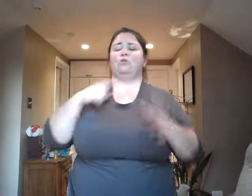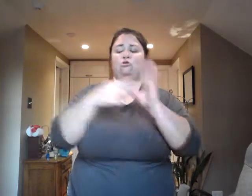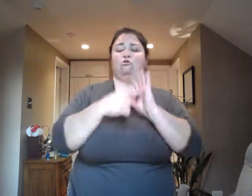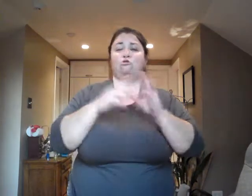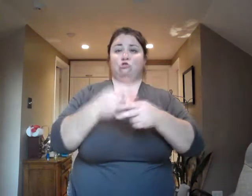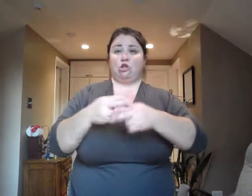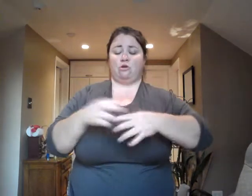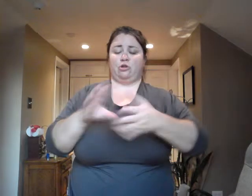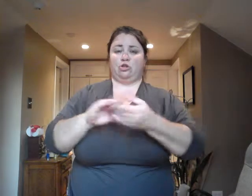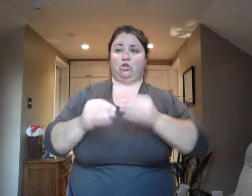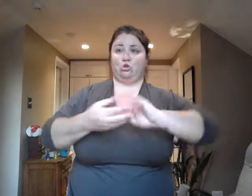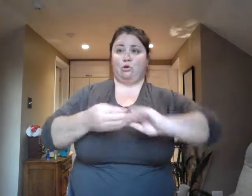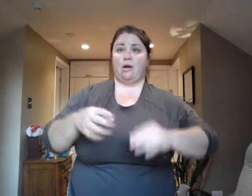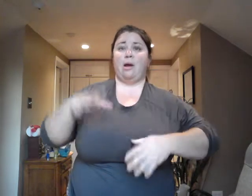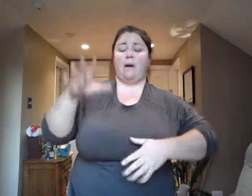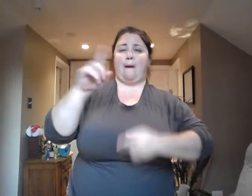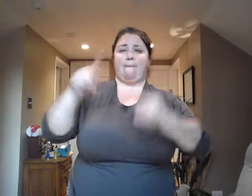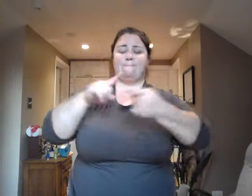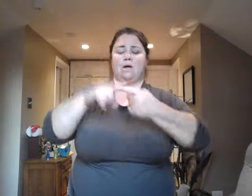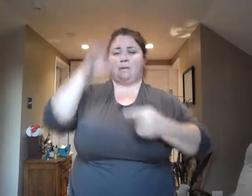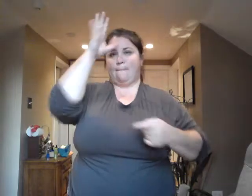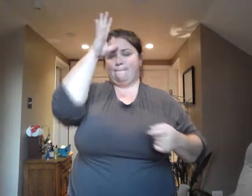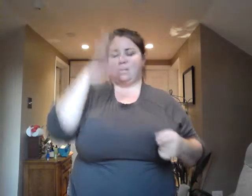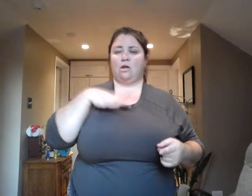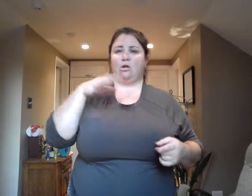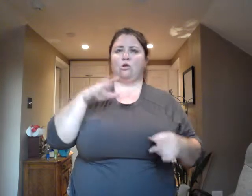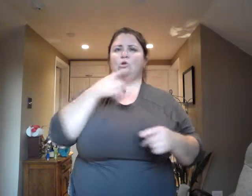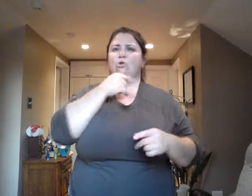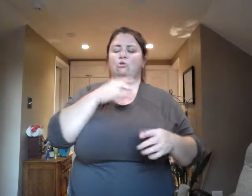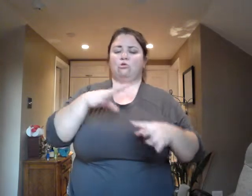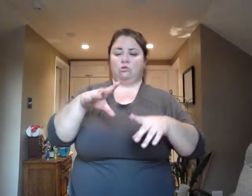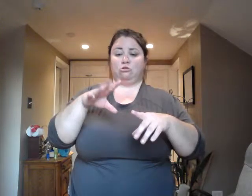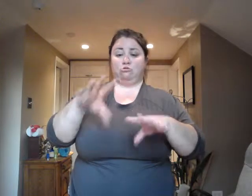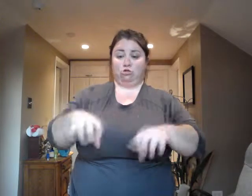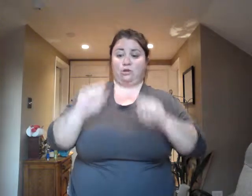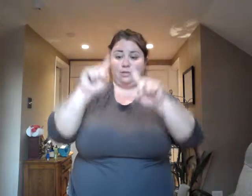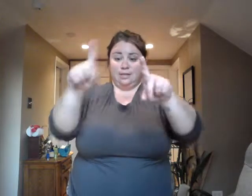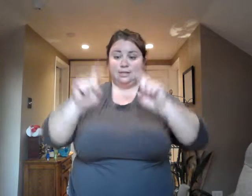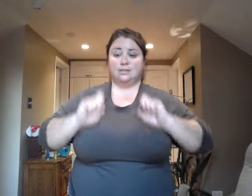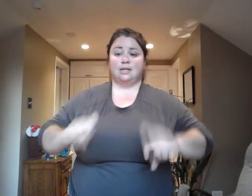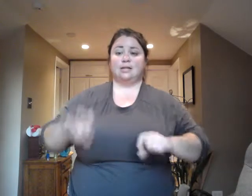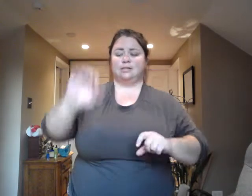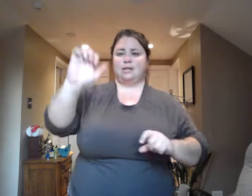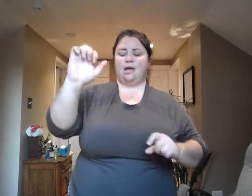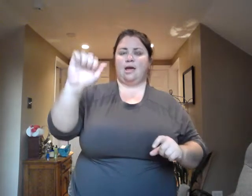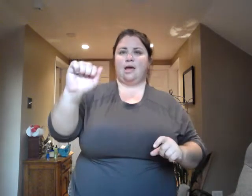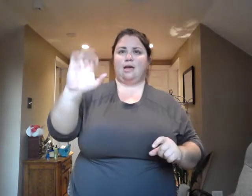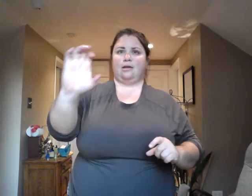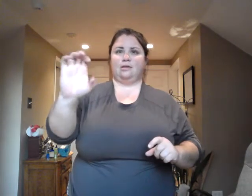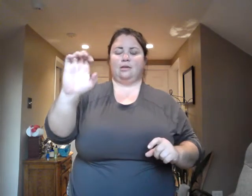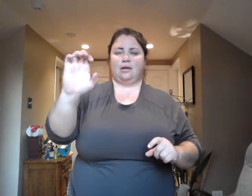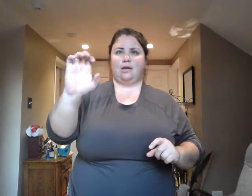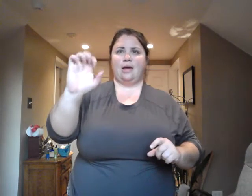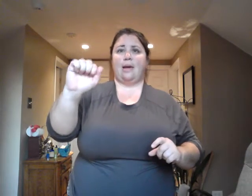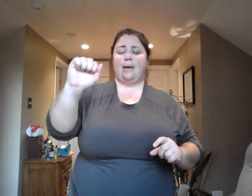ASAT, as part of the college entrance procedures. When he received his test scores back, he saw the number